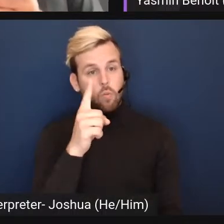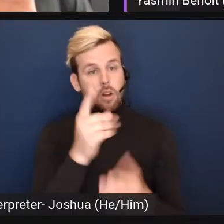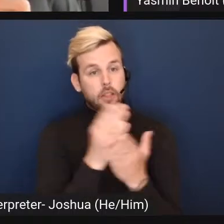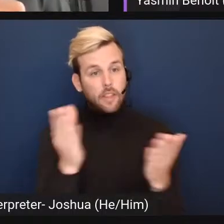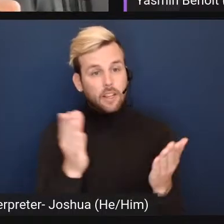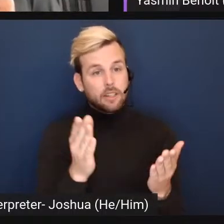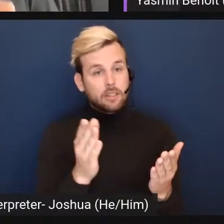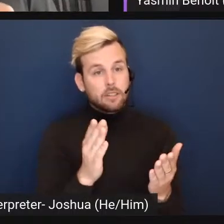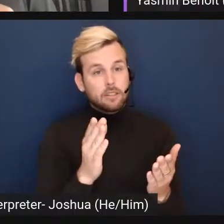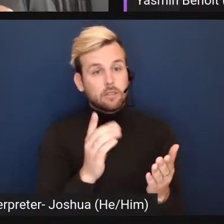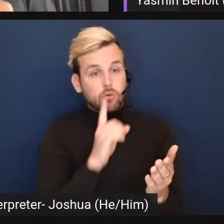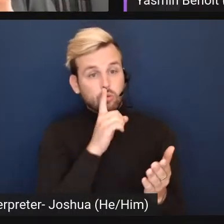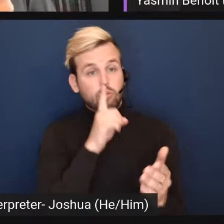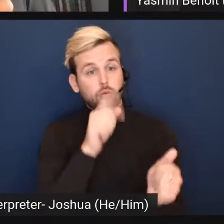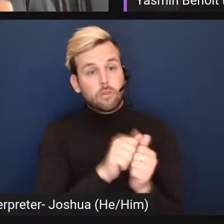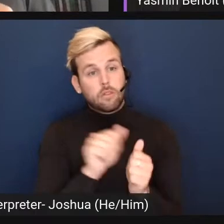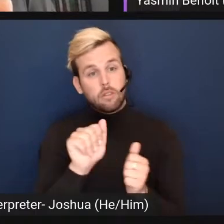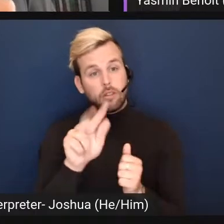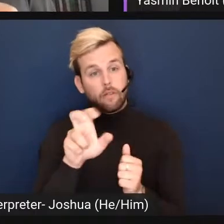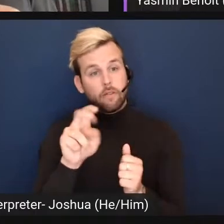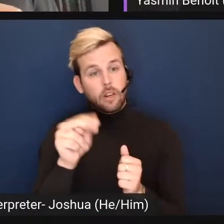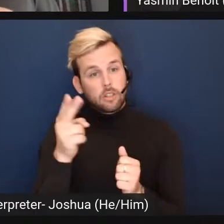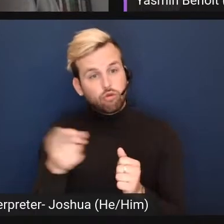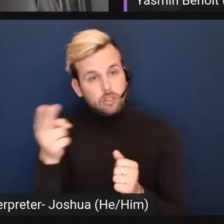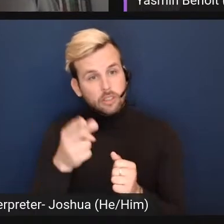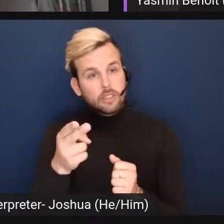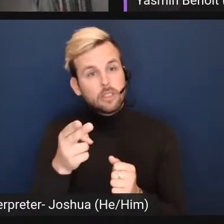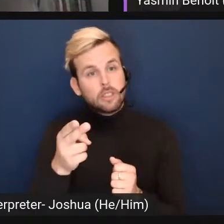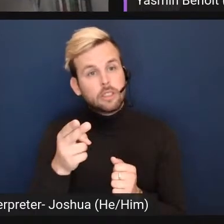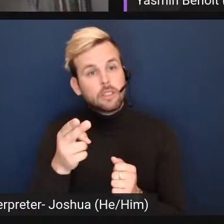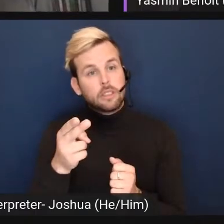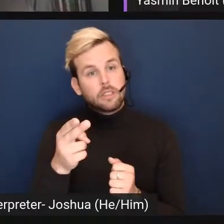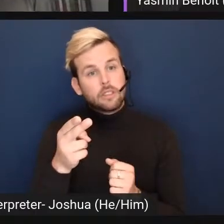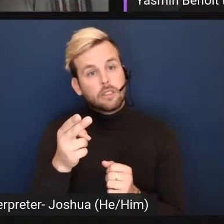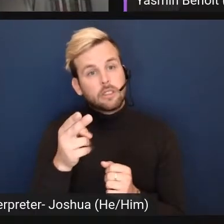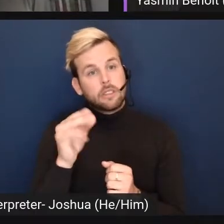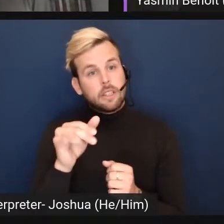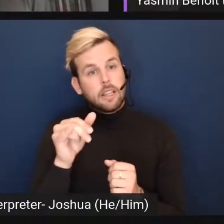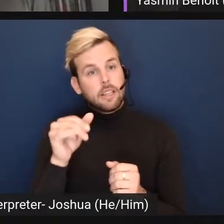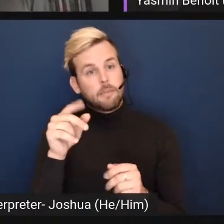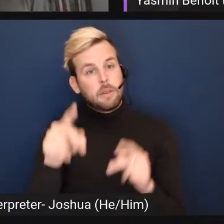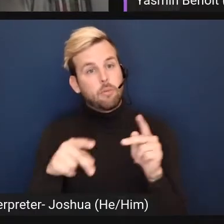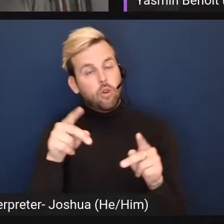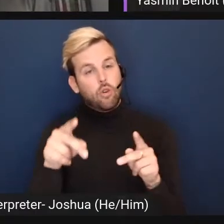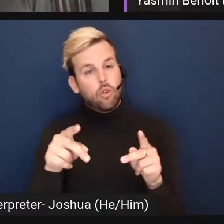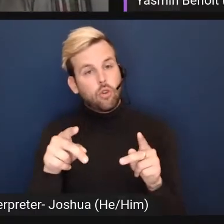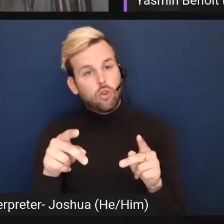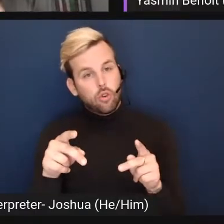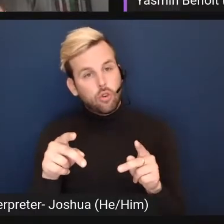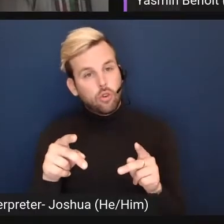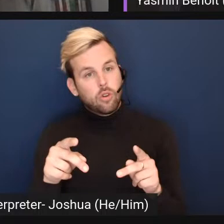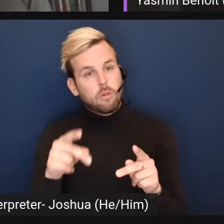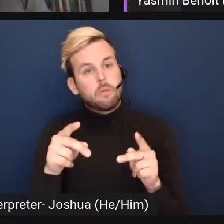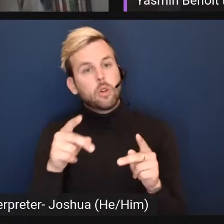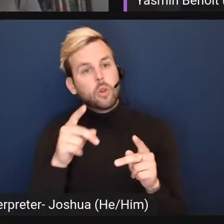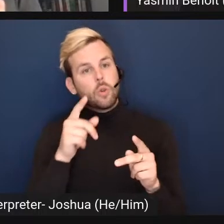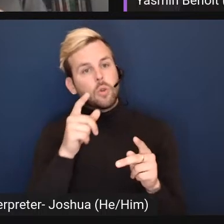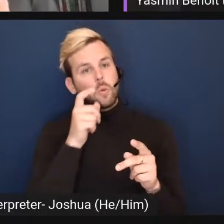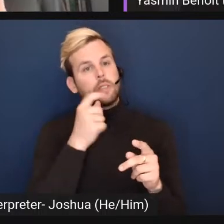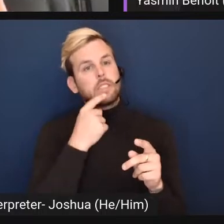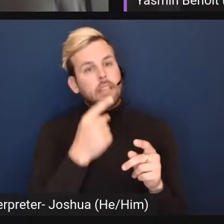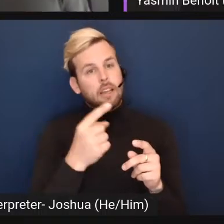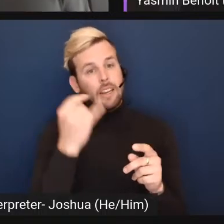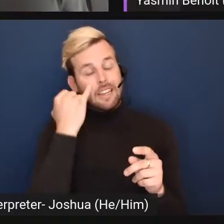that's been proven true in even's history is that the people who the people who said that